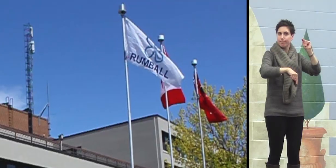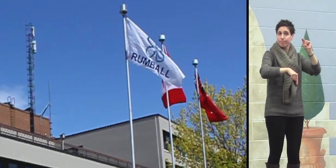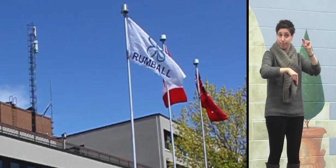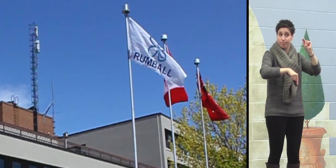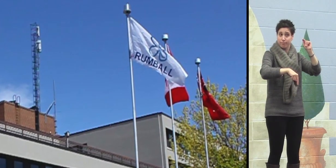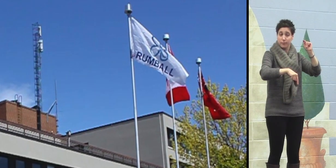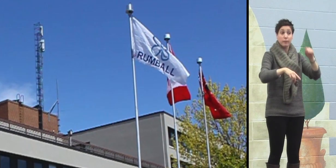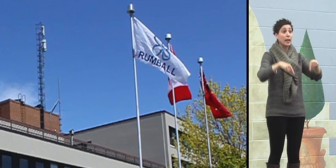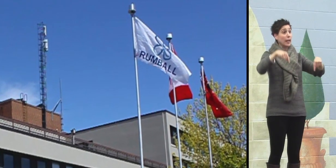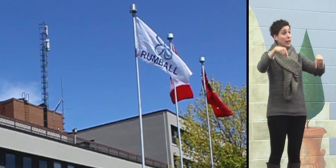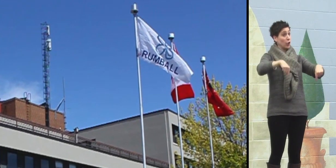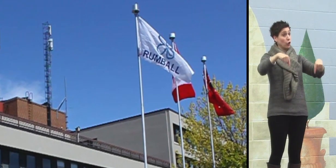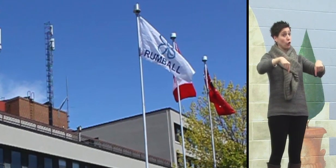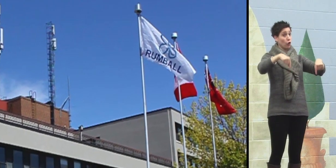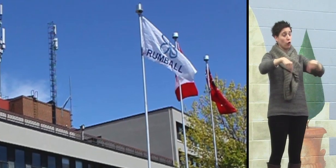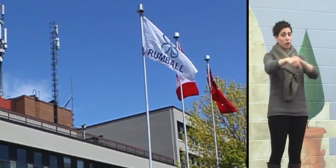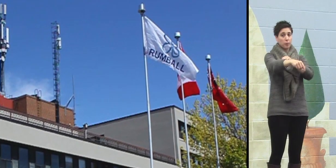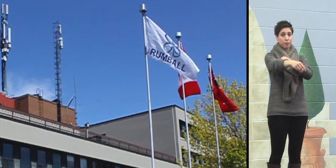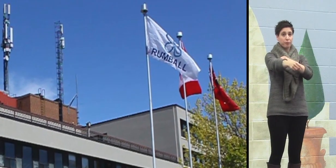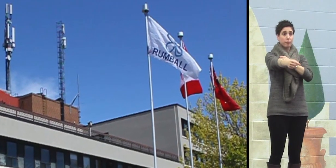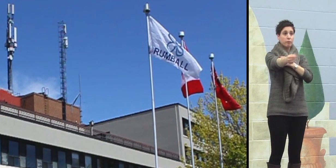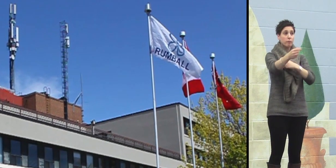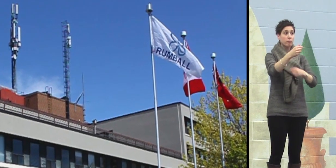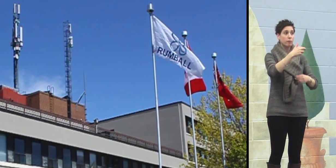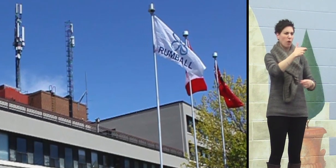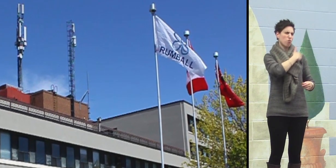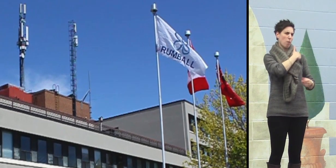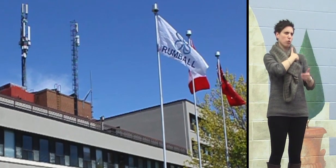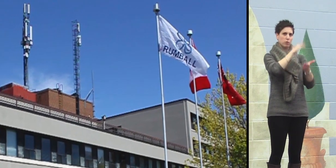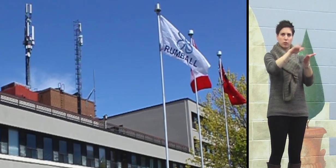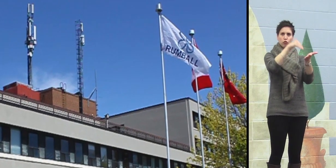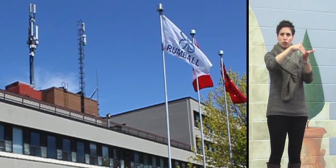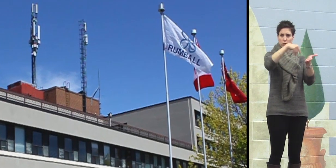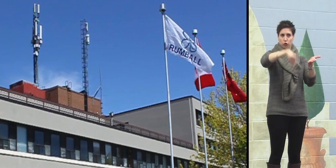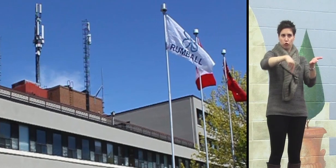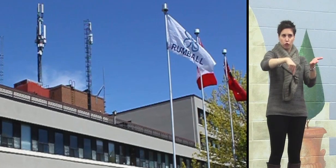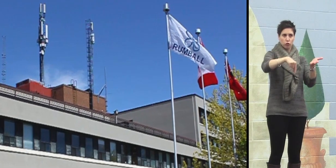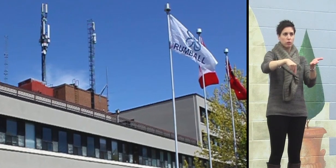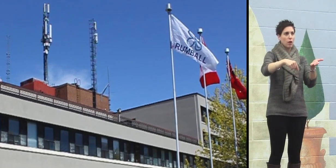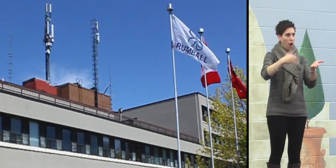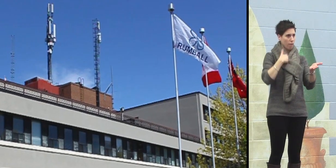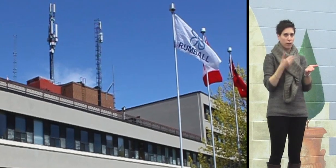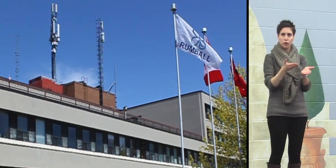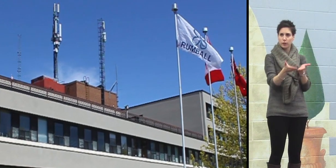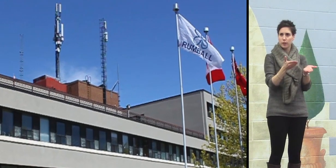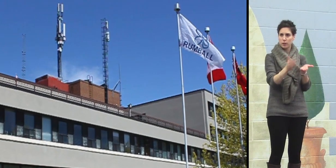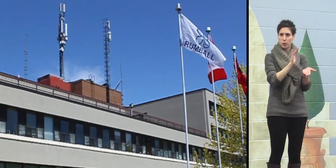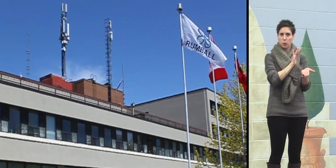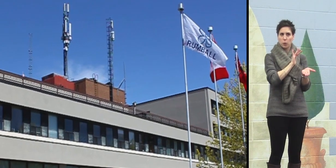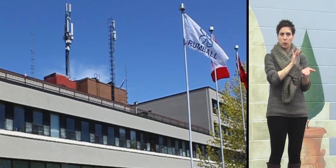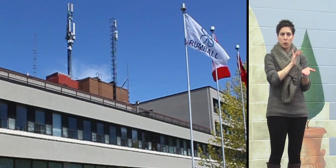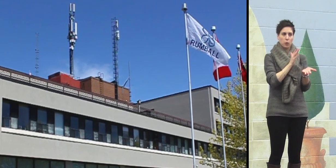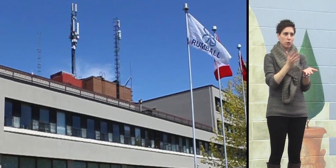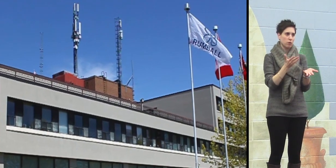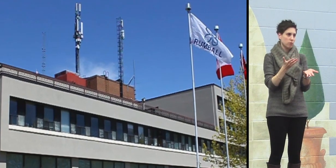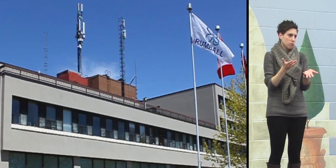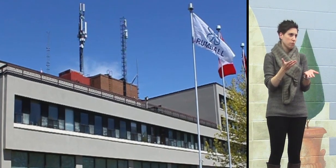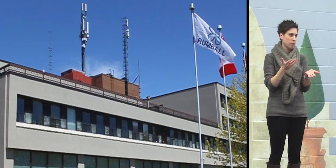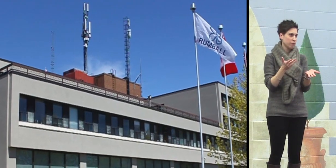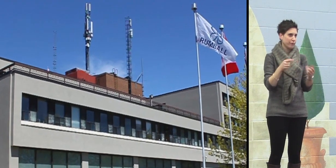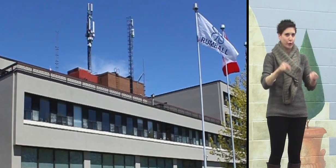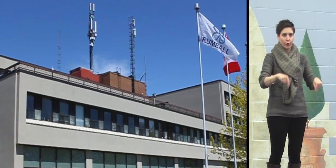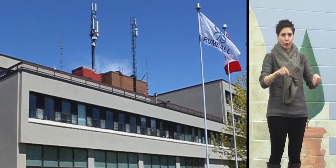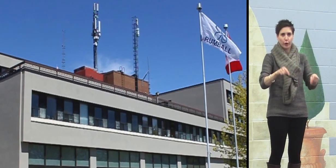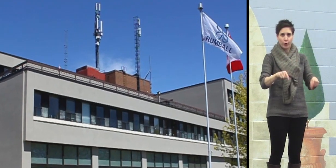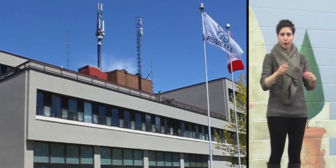Here at Bob Rumple Centre, we do have services and an approach that are very